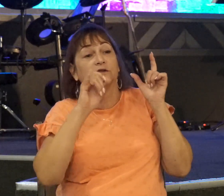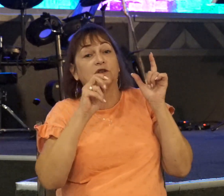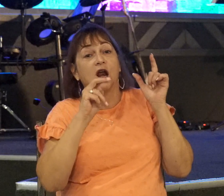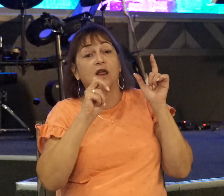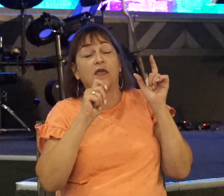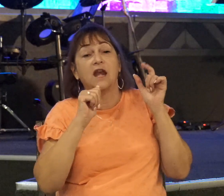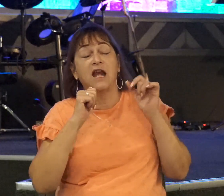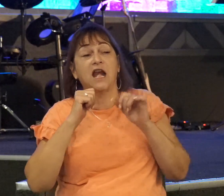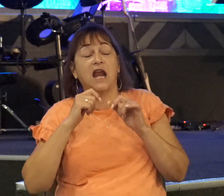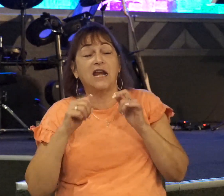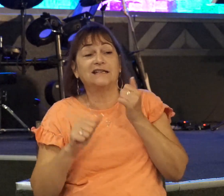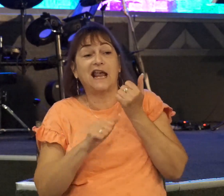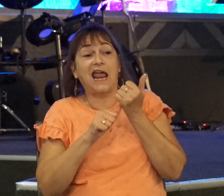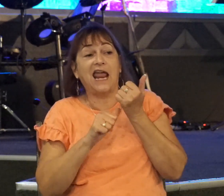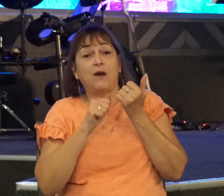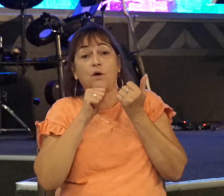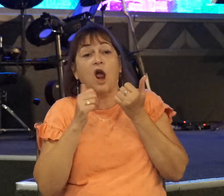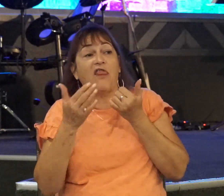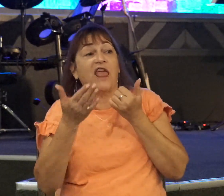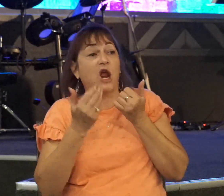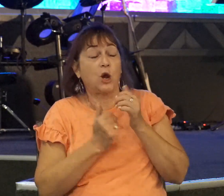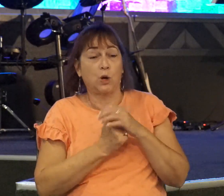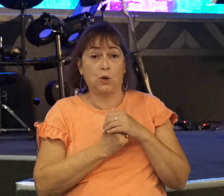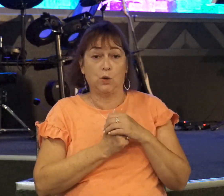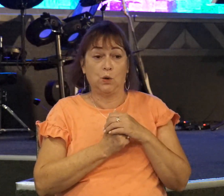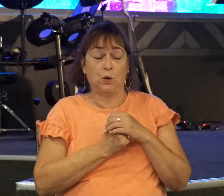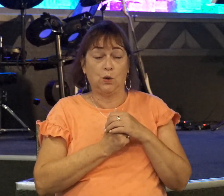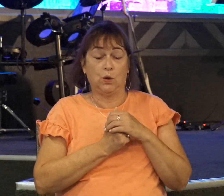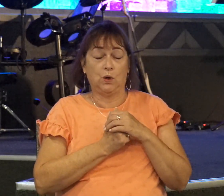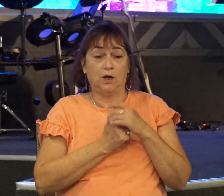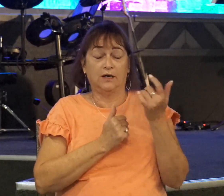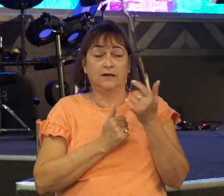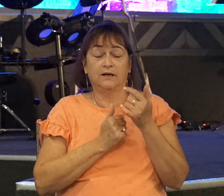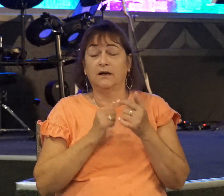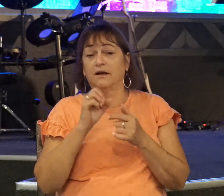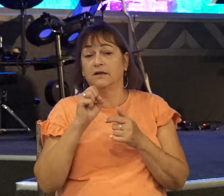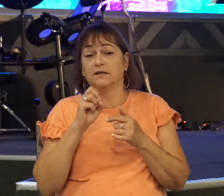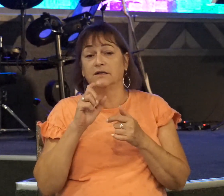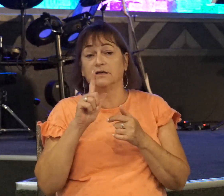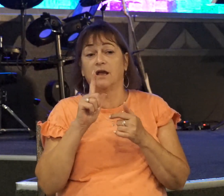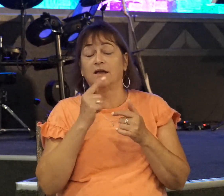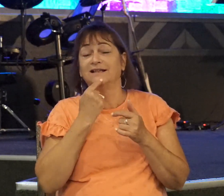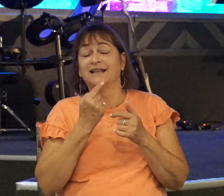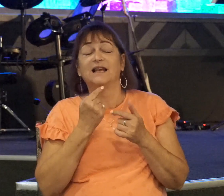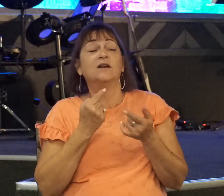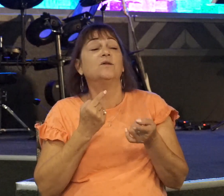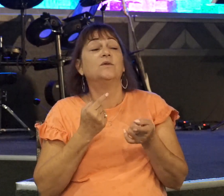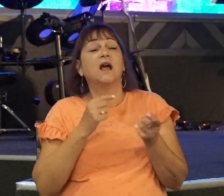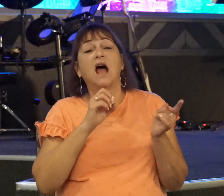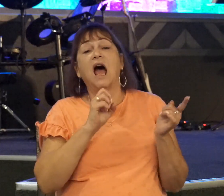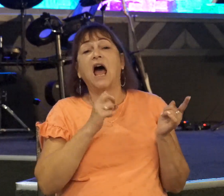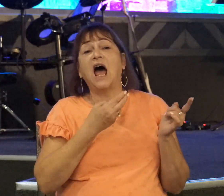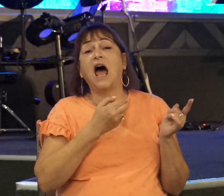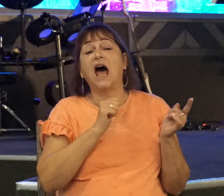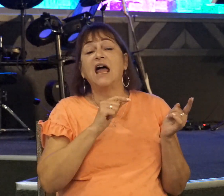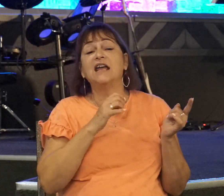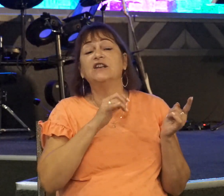armor bearer were not there. And Saul said to Ahijah, Bring the ark of God here.